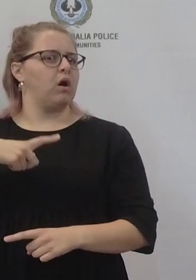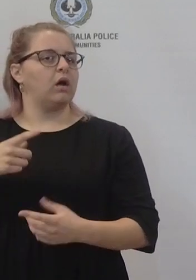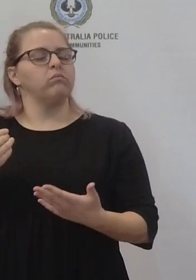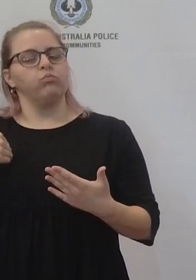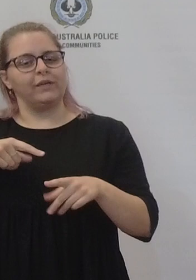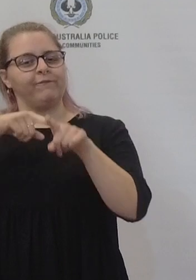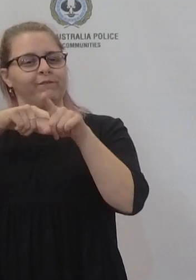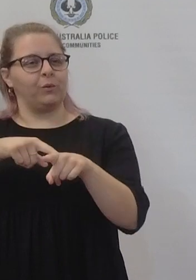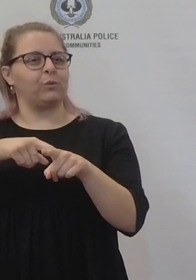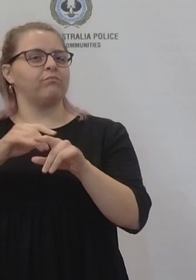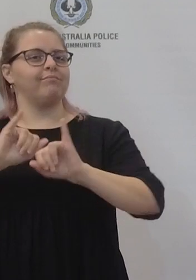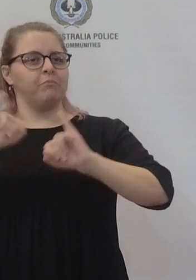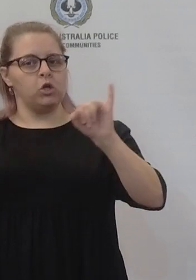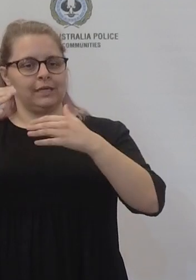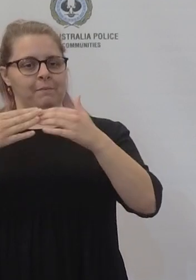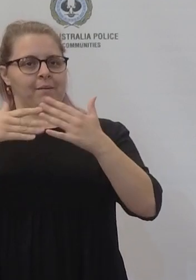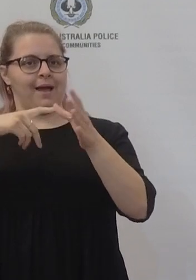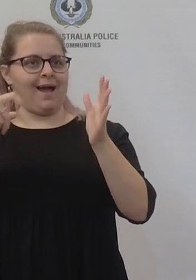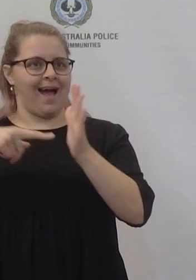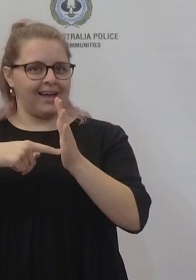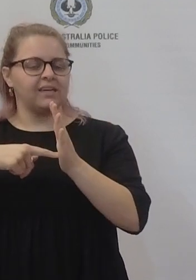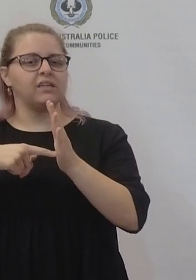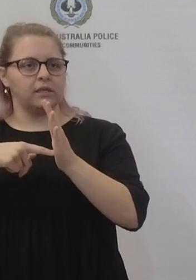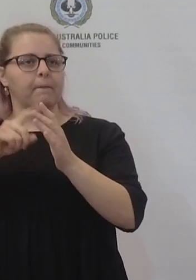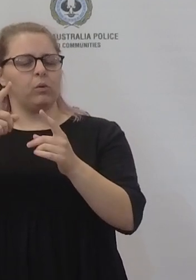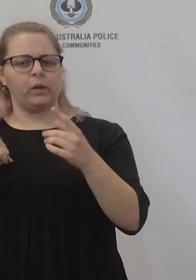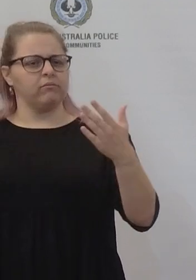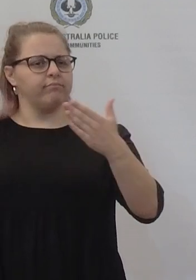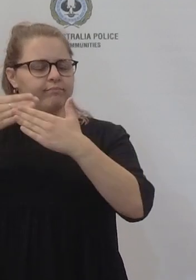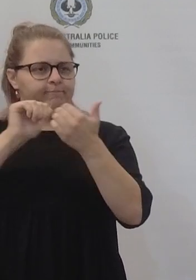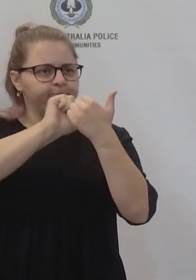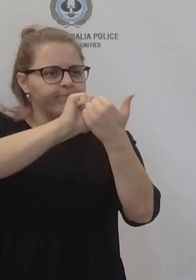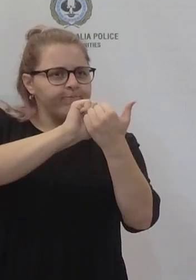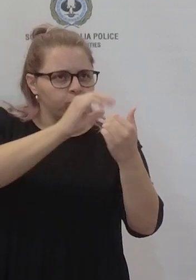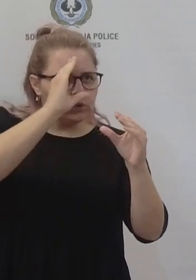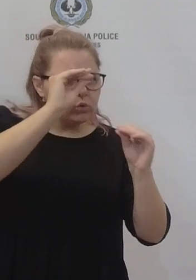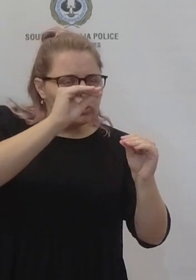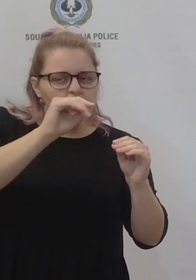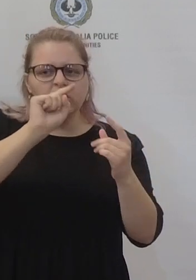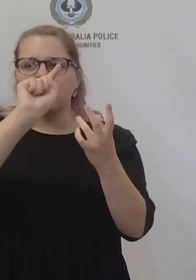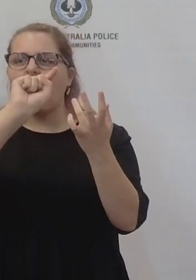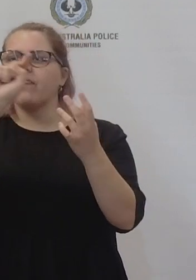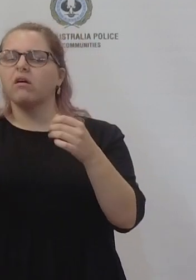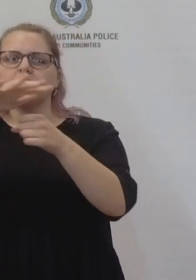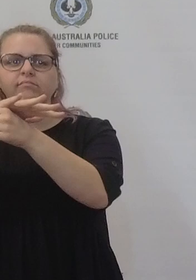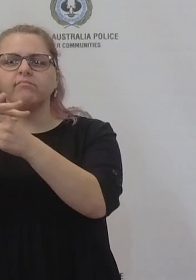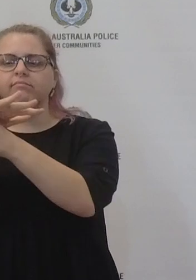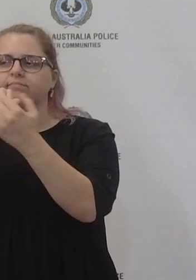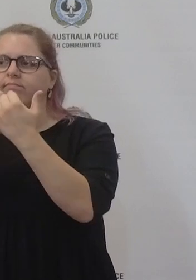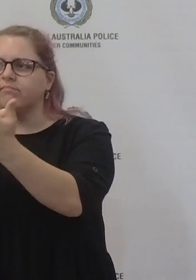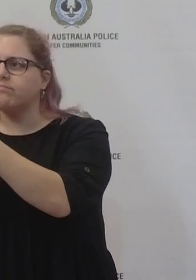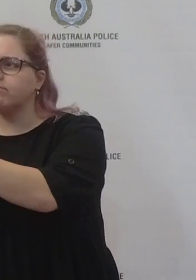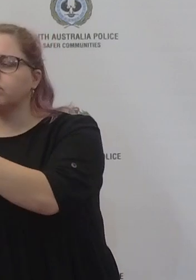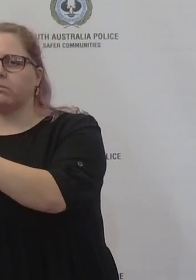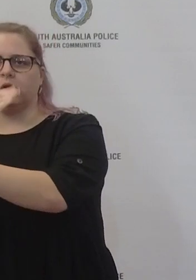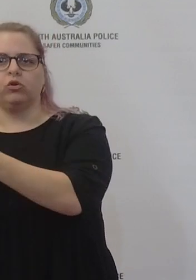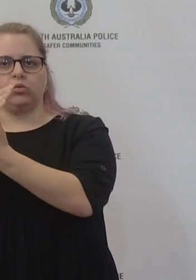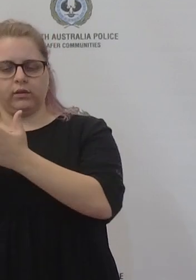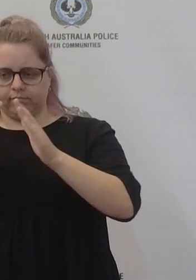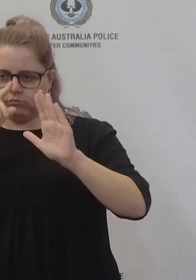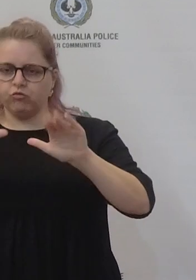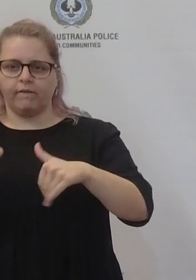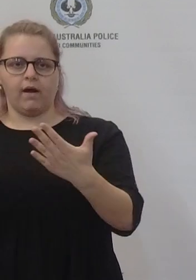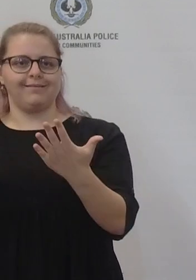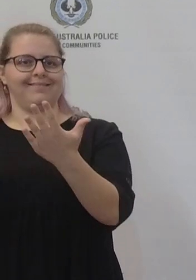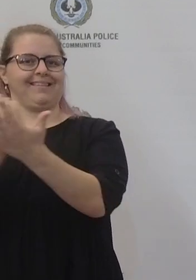Emergency Management Act and working with the different sectors to make sure they're positioning themselves to continue to provide a safe environment for